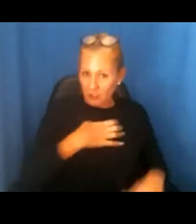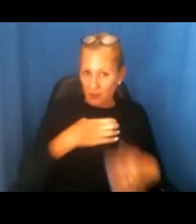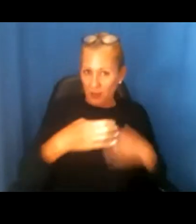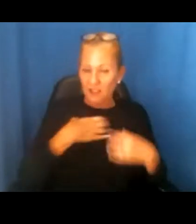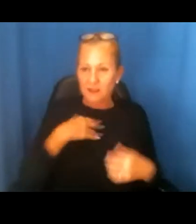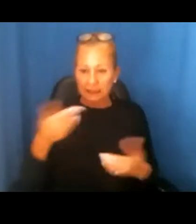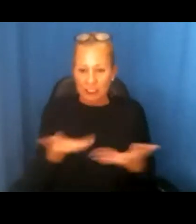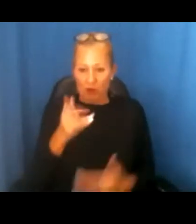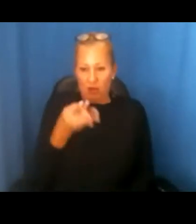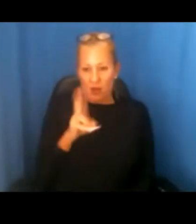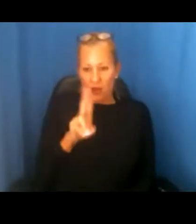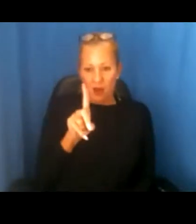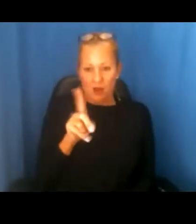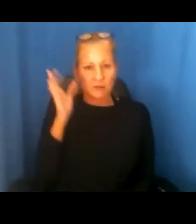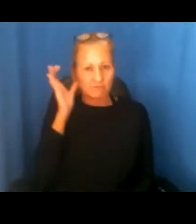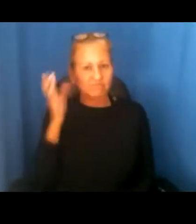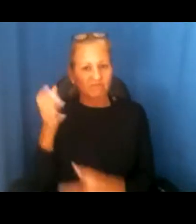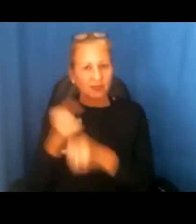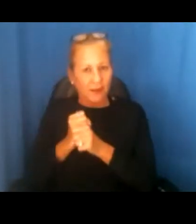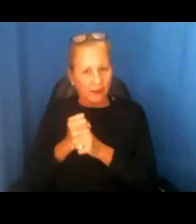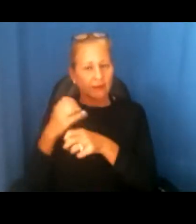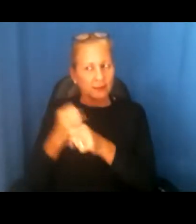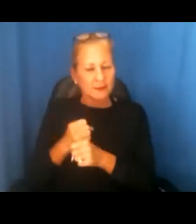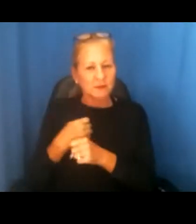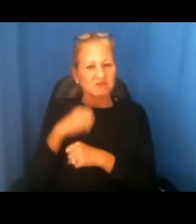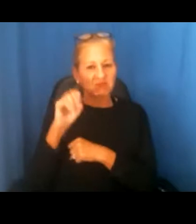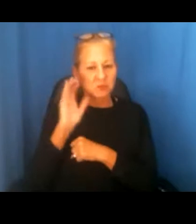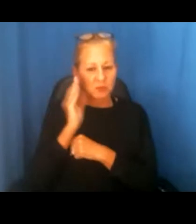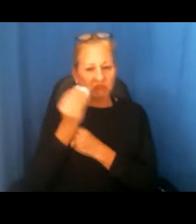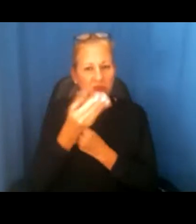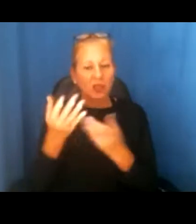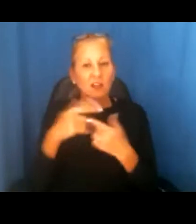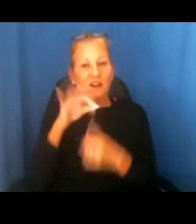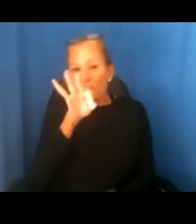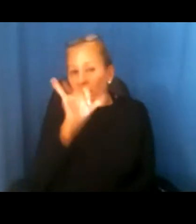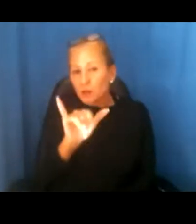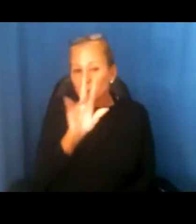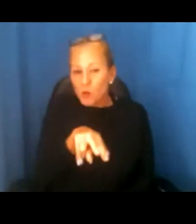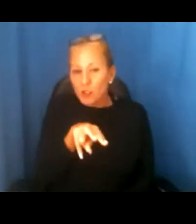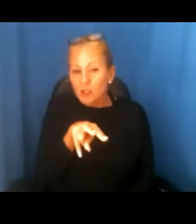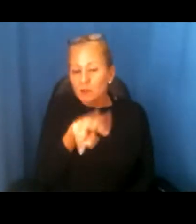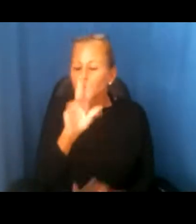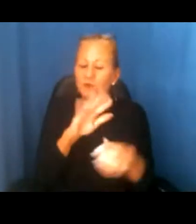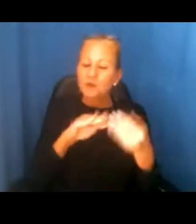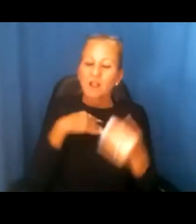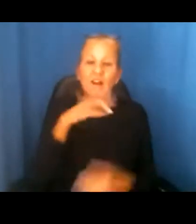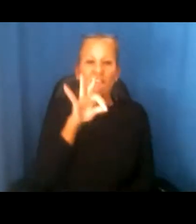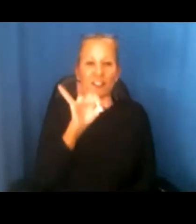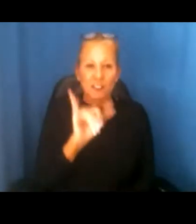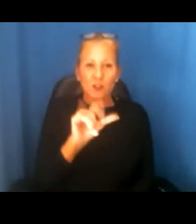HUD have been receiving. In fiscal year 2020, which was